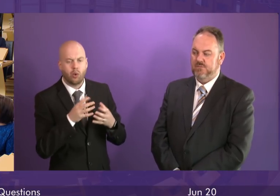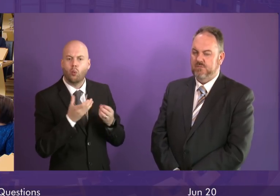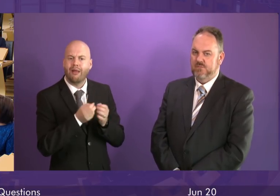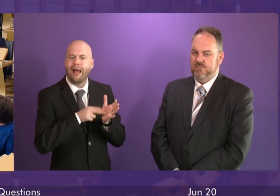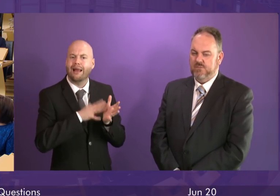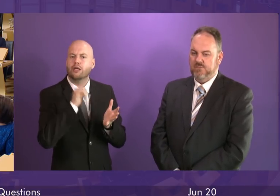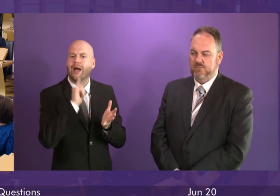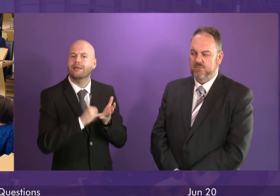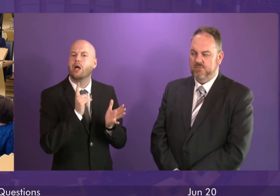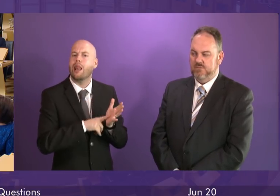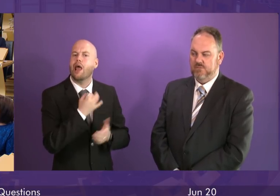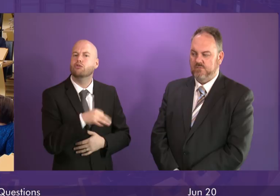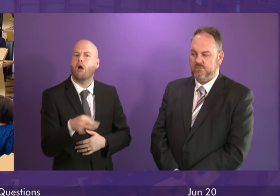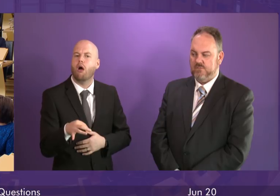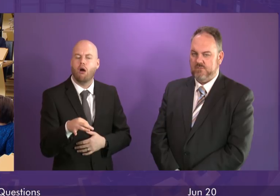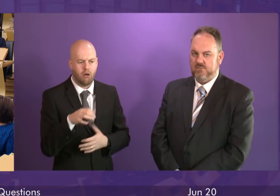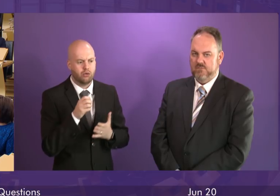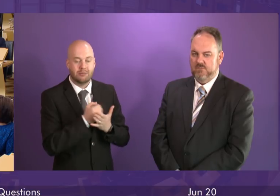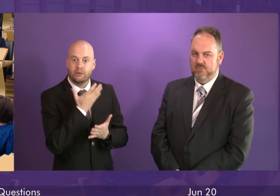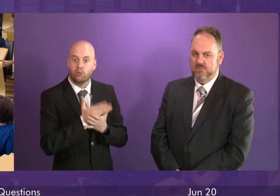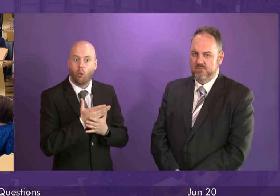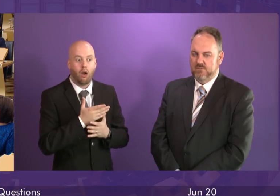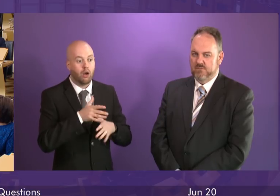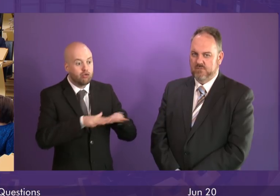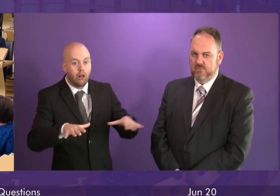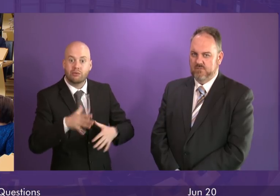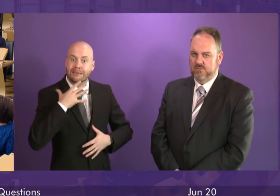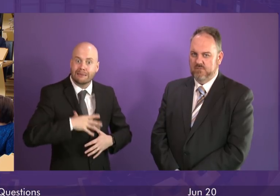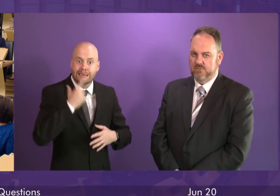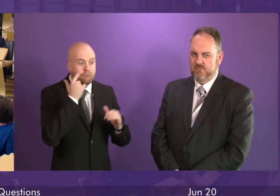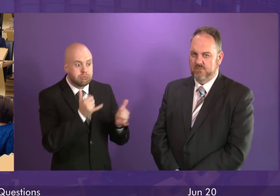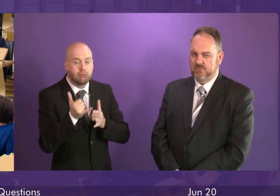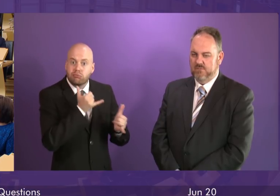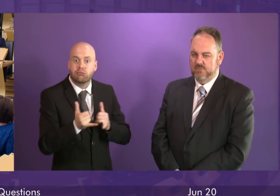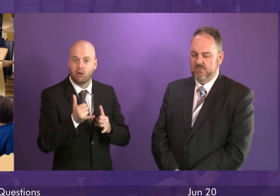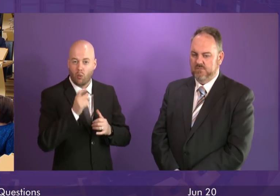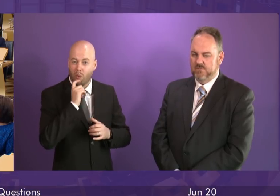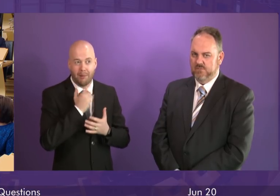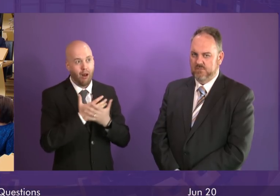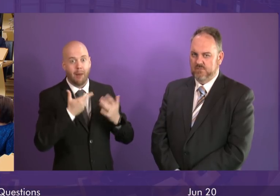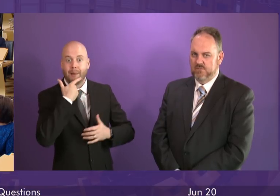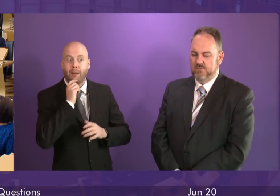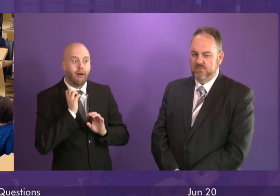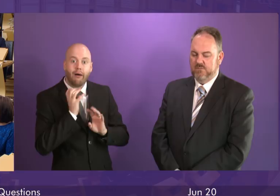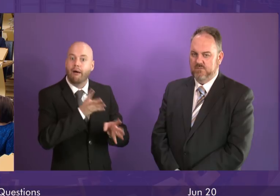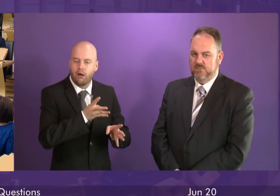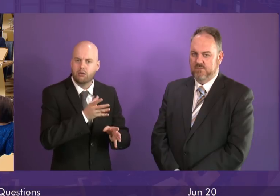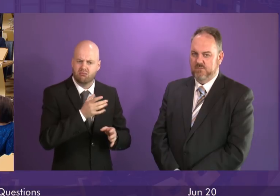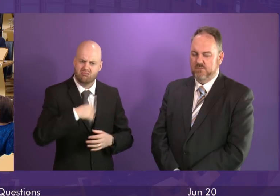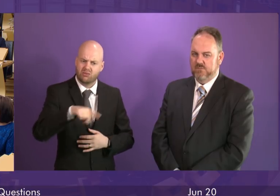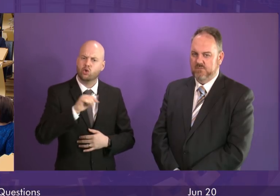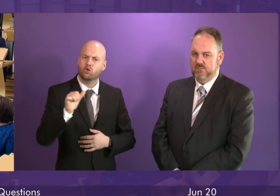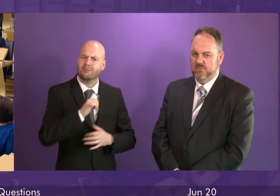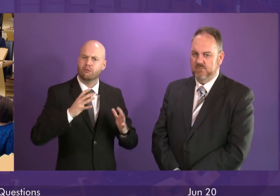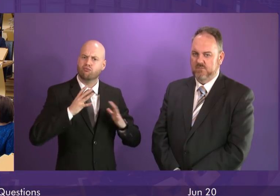make sure that there is an understanding of the increased demand of the requests that are being made and the ability to respond to that and to put in place the